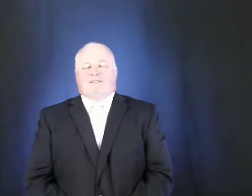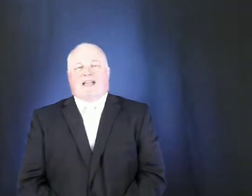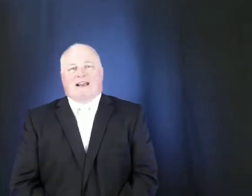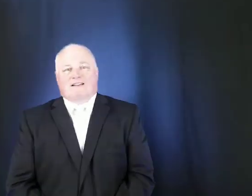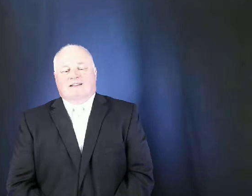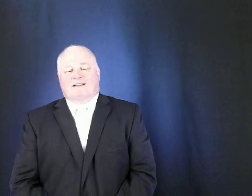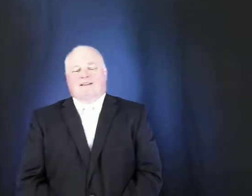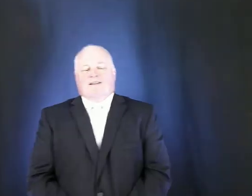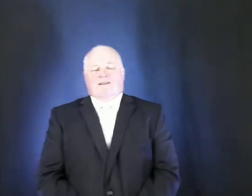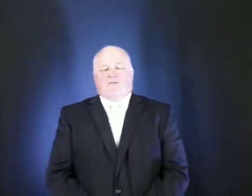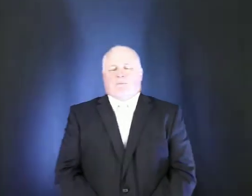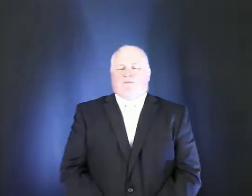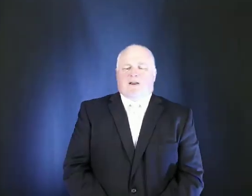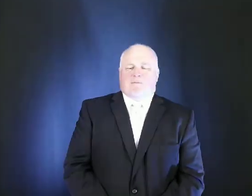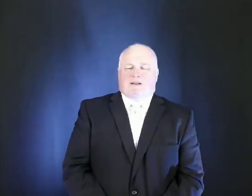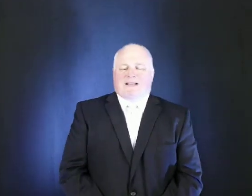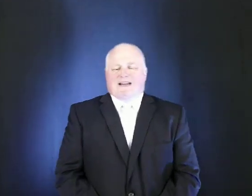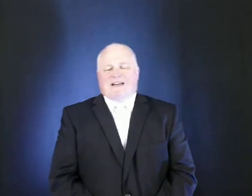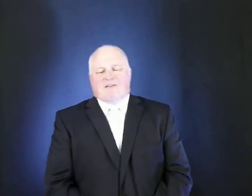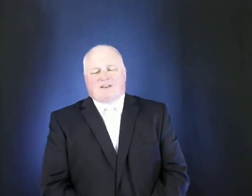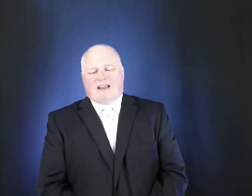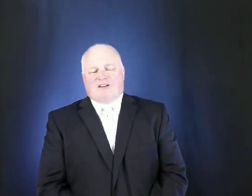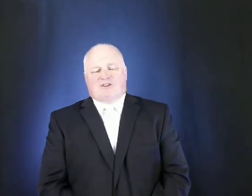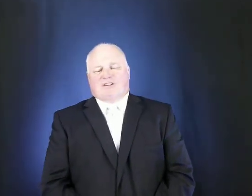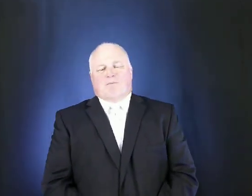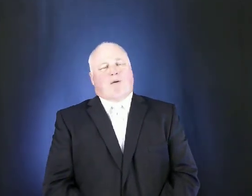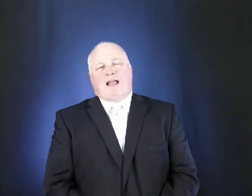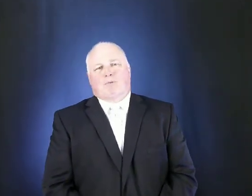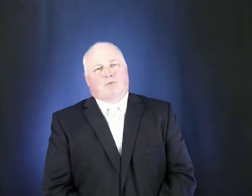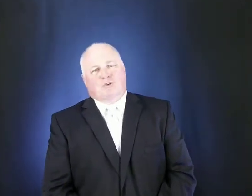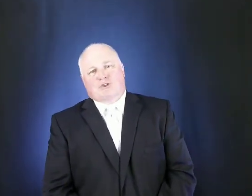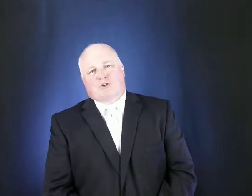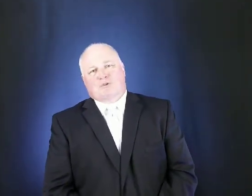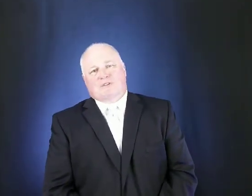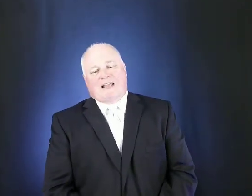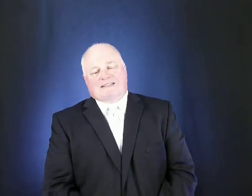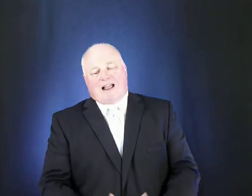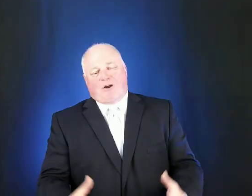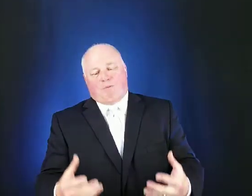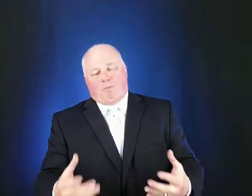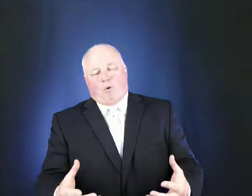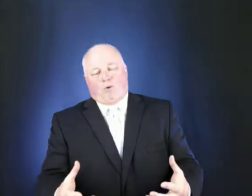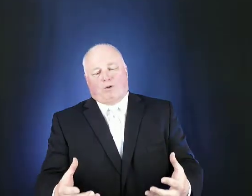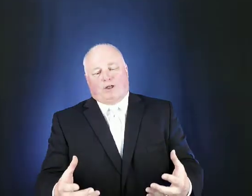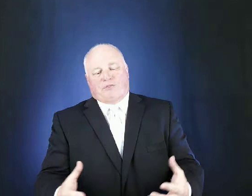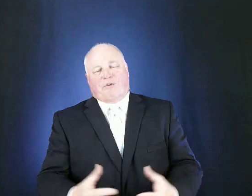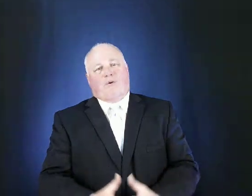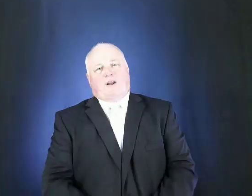that from the very beginning of the nation the bible was used as our moral authority